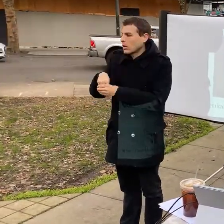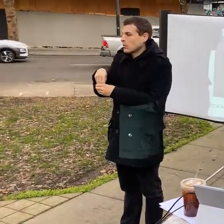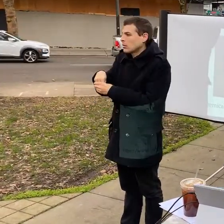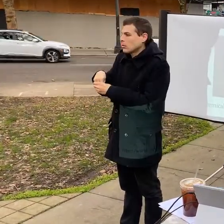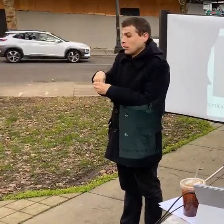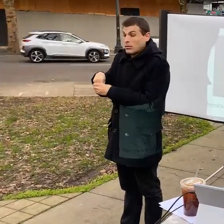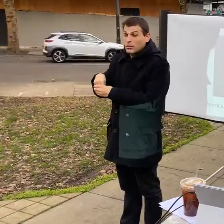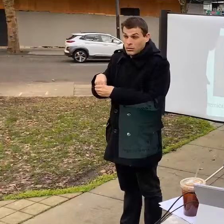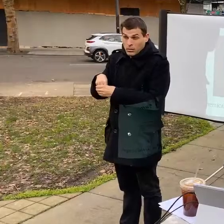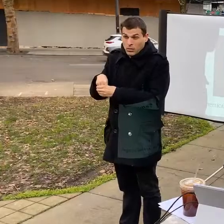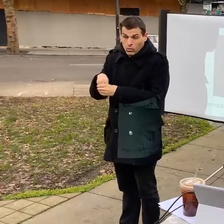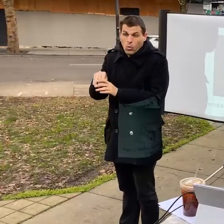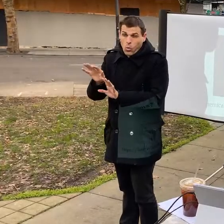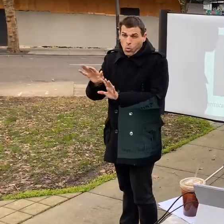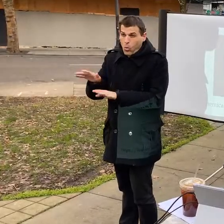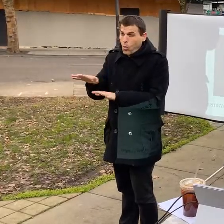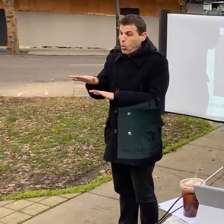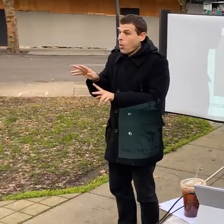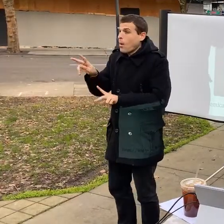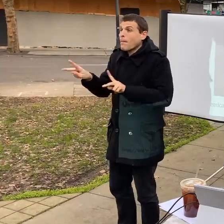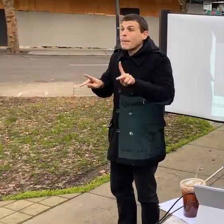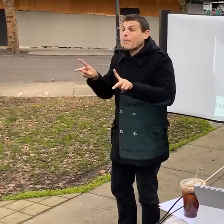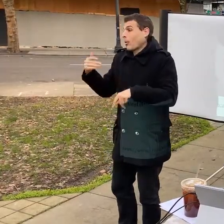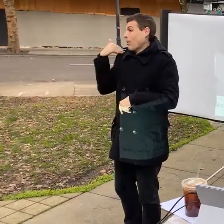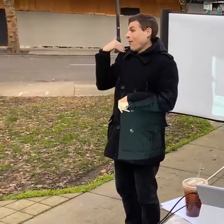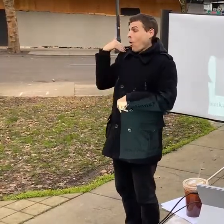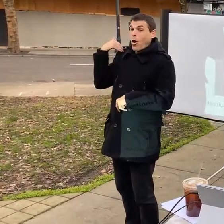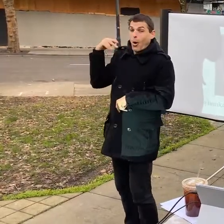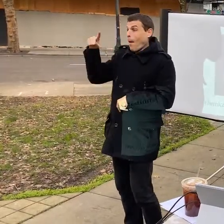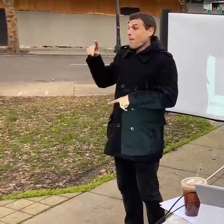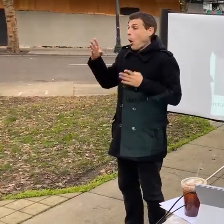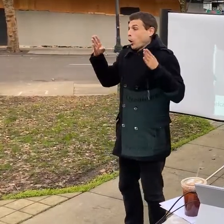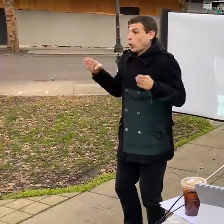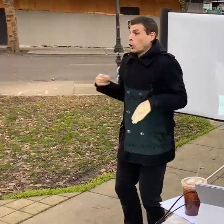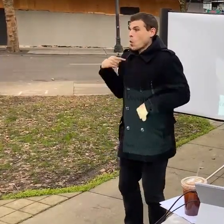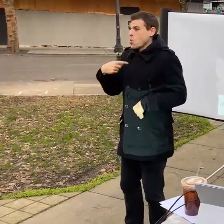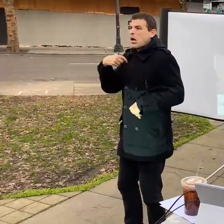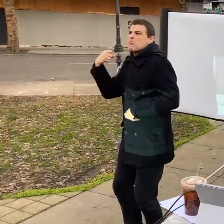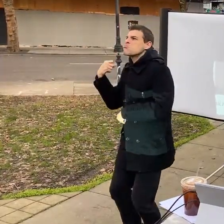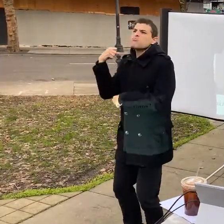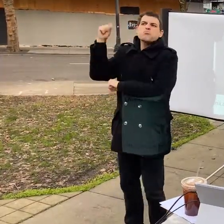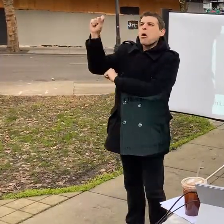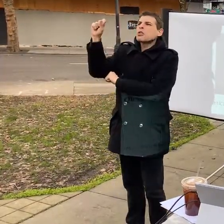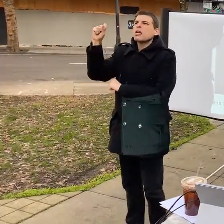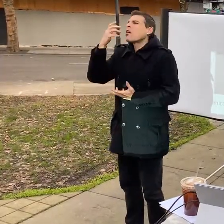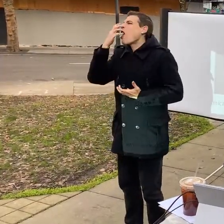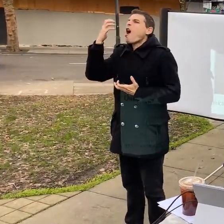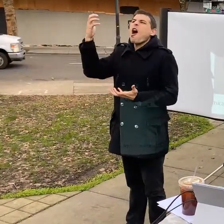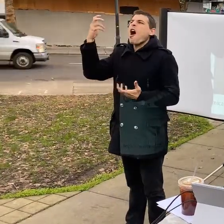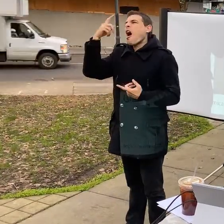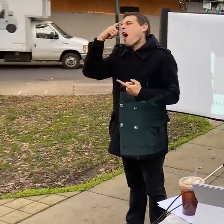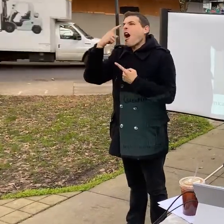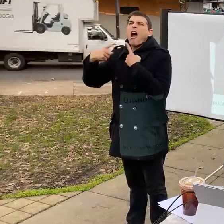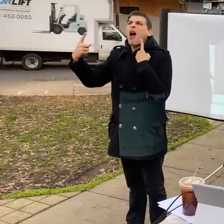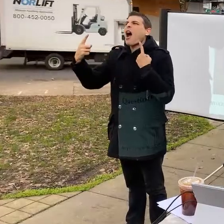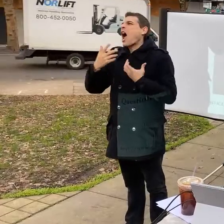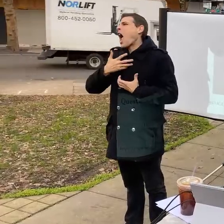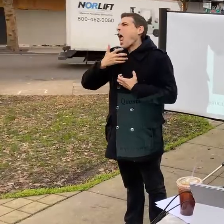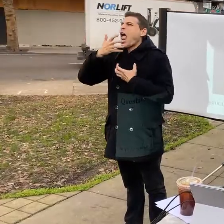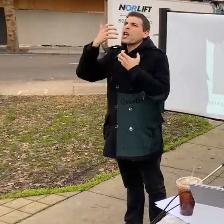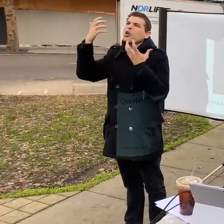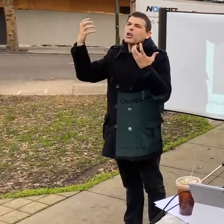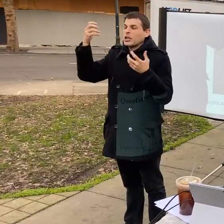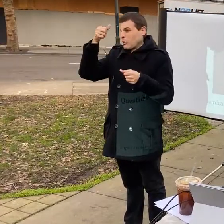portlanders really got up in arms when uh we found out that there was a uh uh you know a